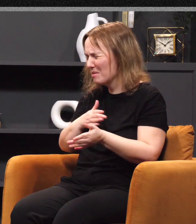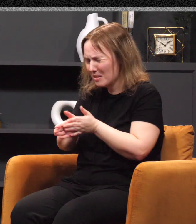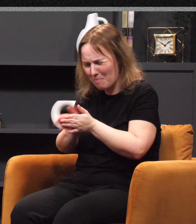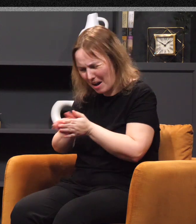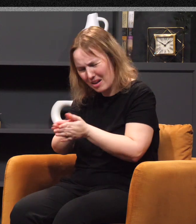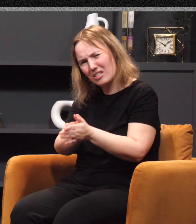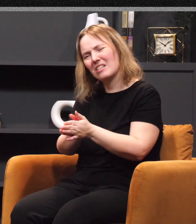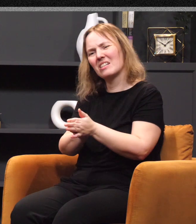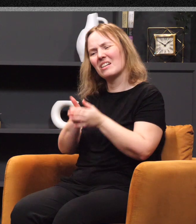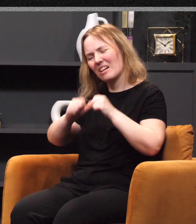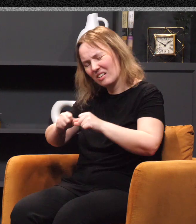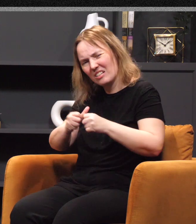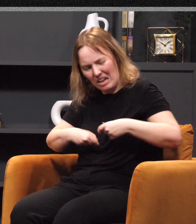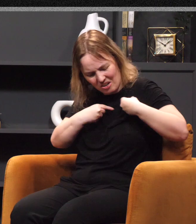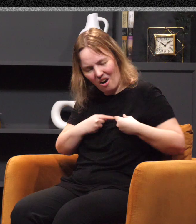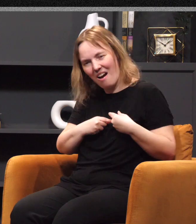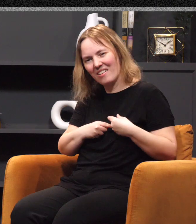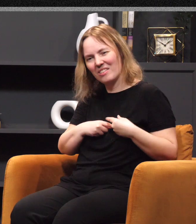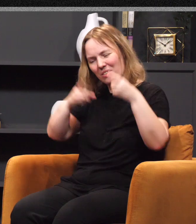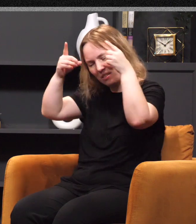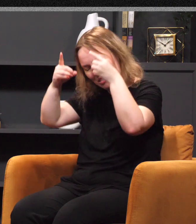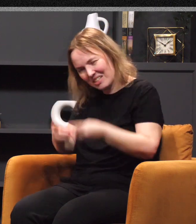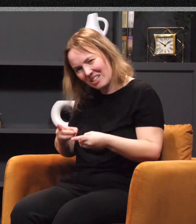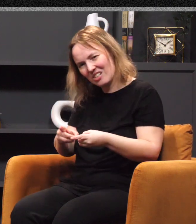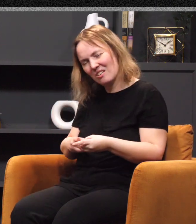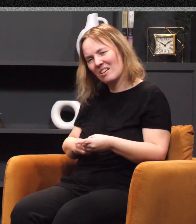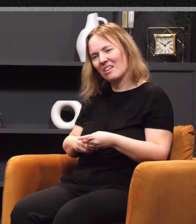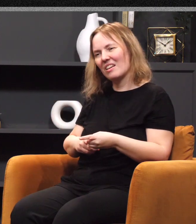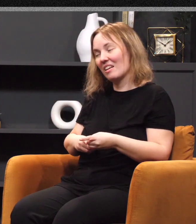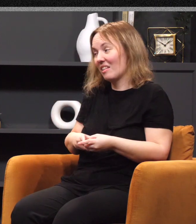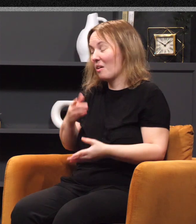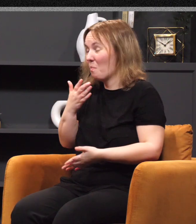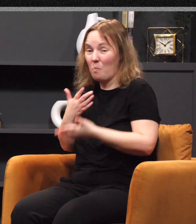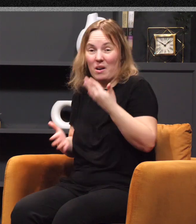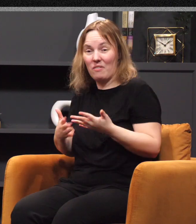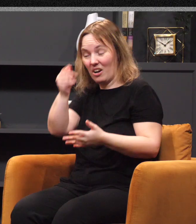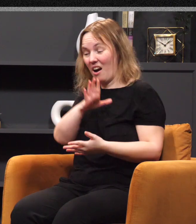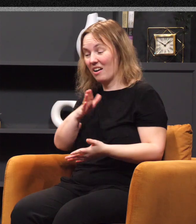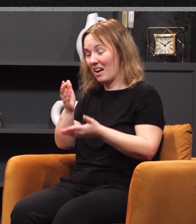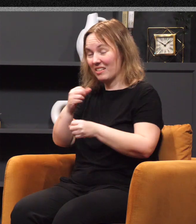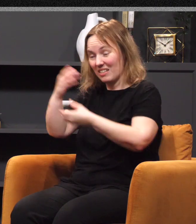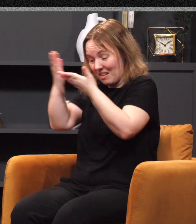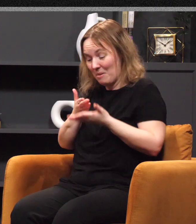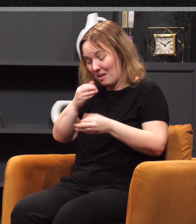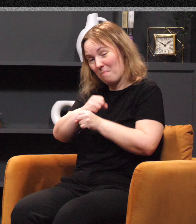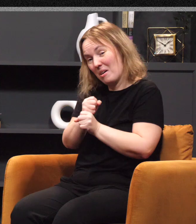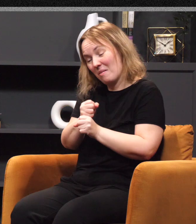There's got to be a fundamental decision where I make up my mind that whatever God has made provision for me, I'm grabbing that. Whatever